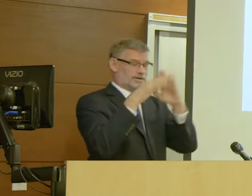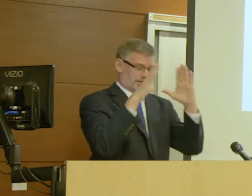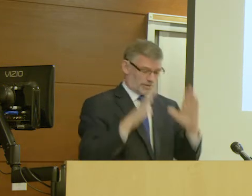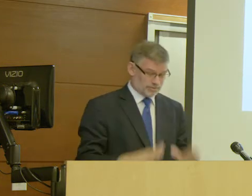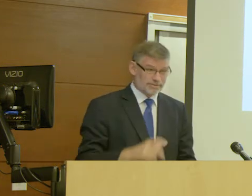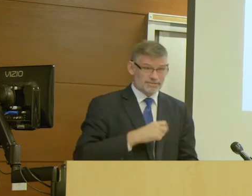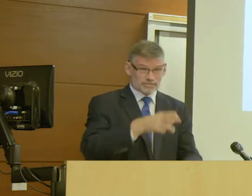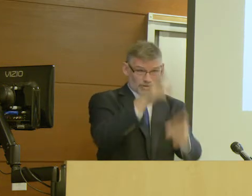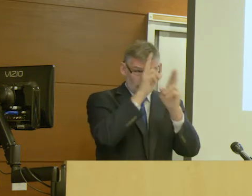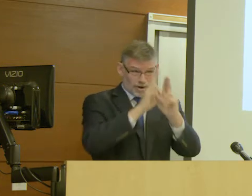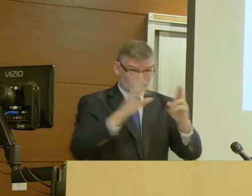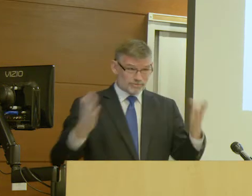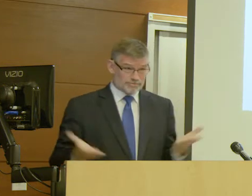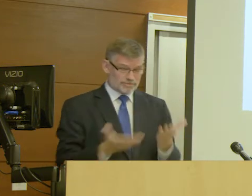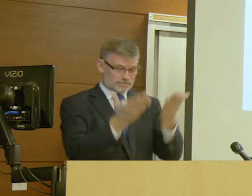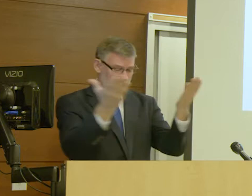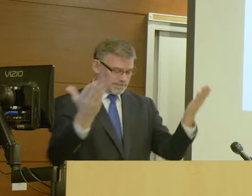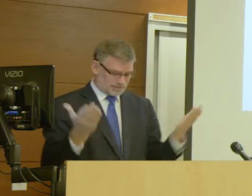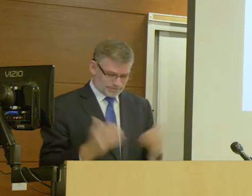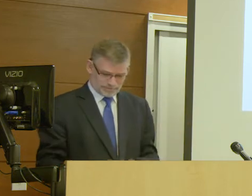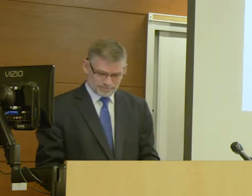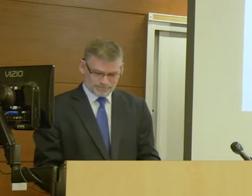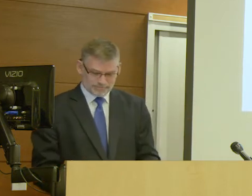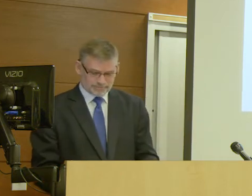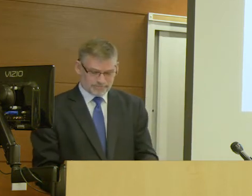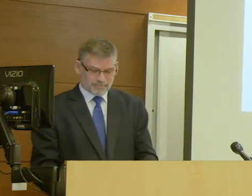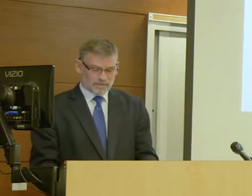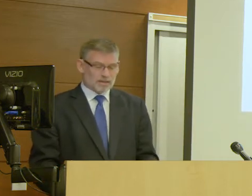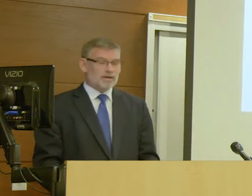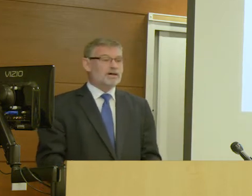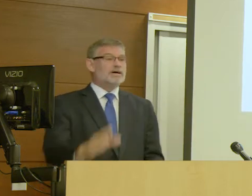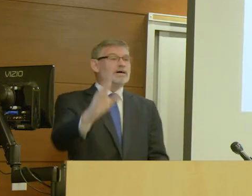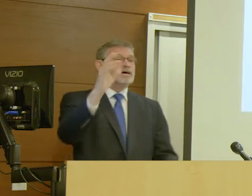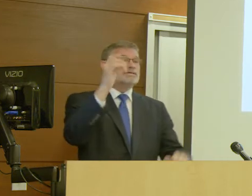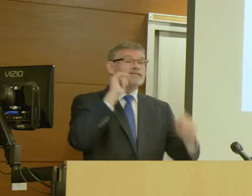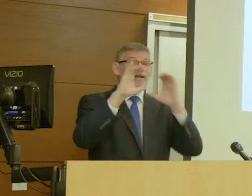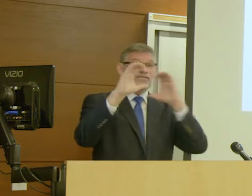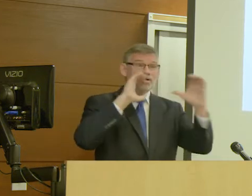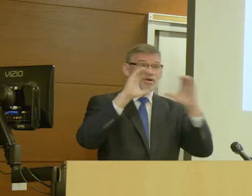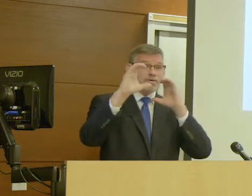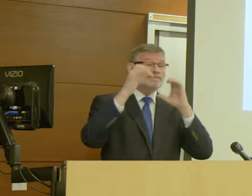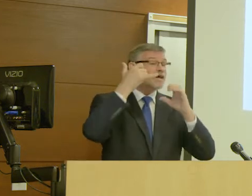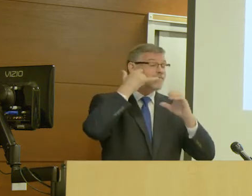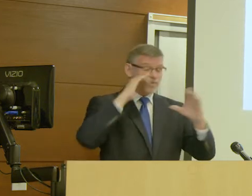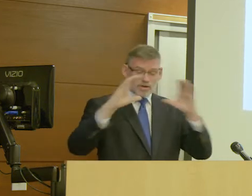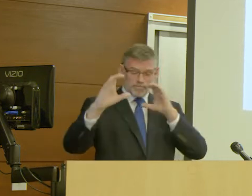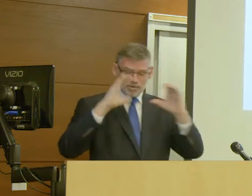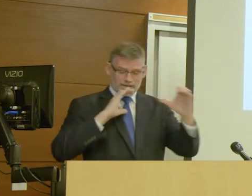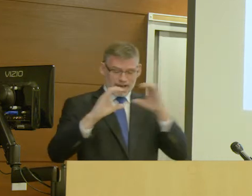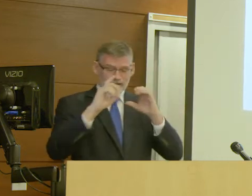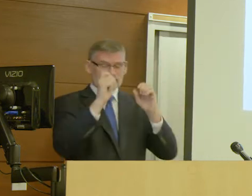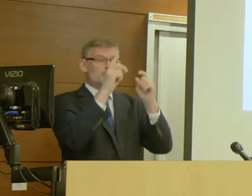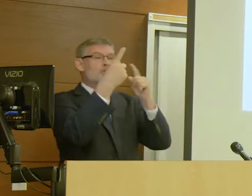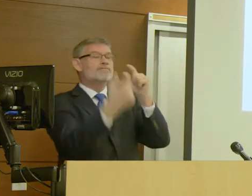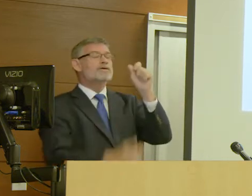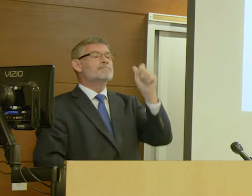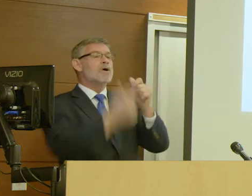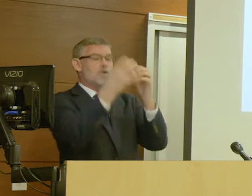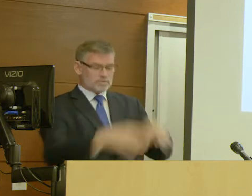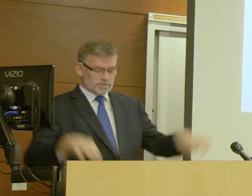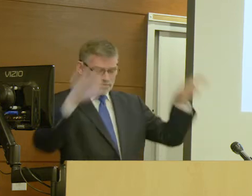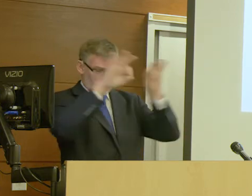as an Americans with Disabilities Act Technological Access Coordinator, and I am very honored to be here.